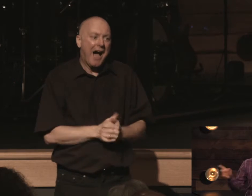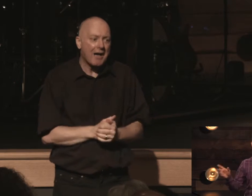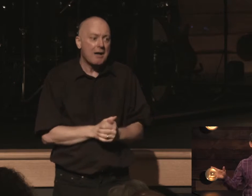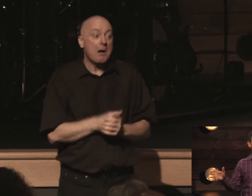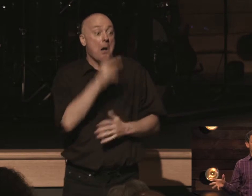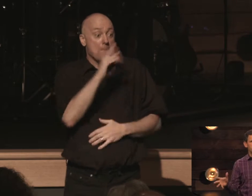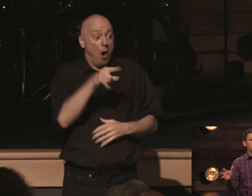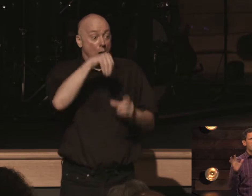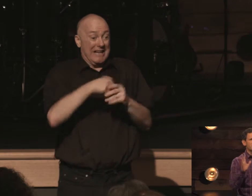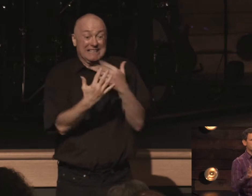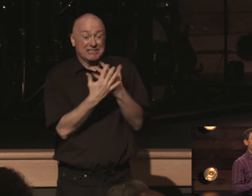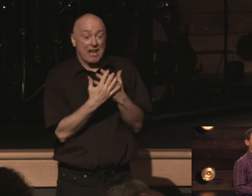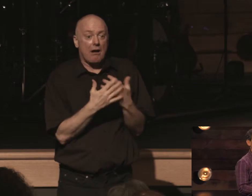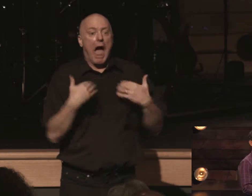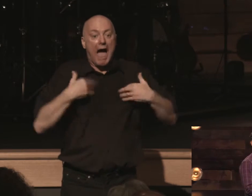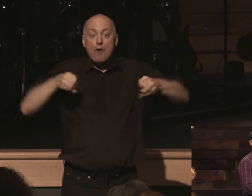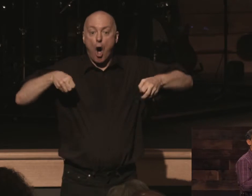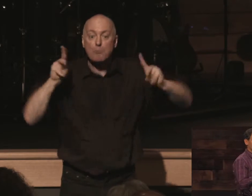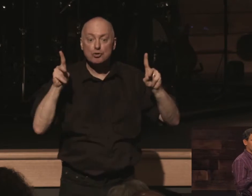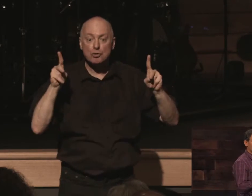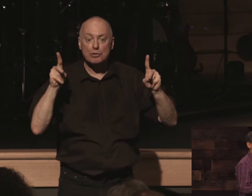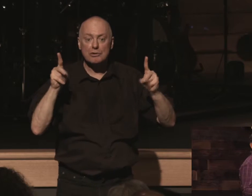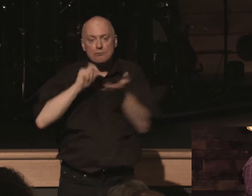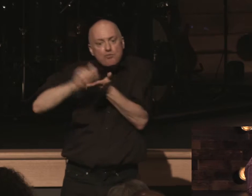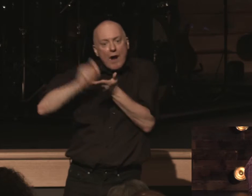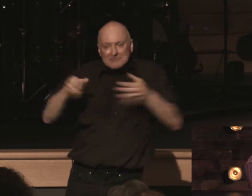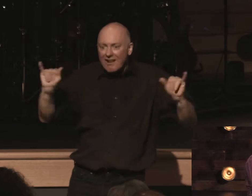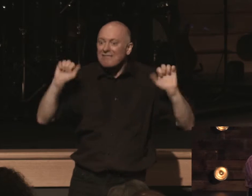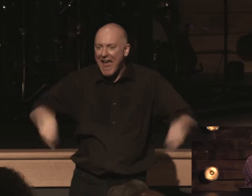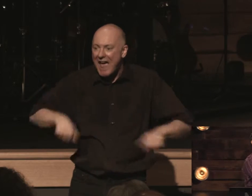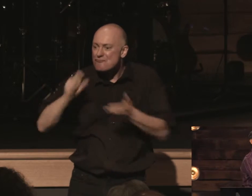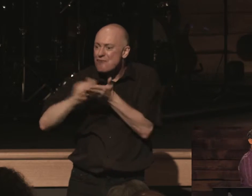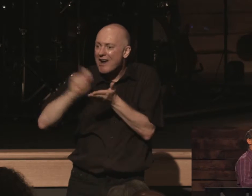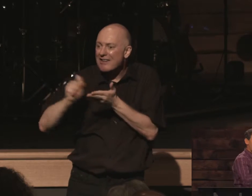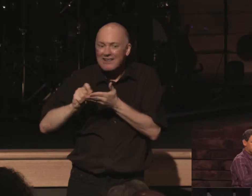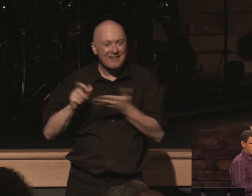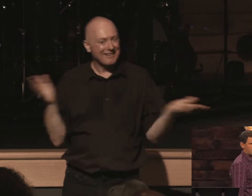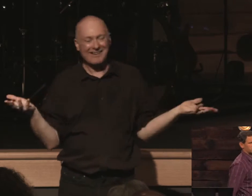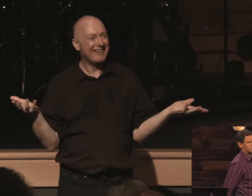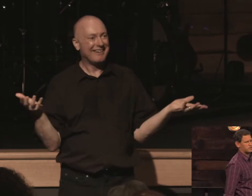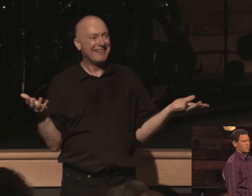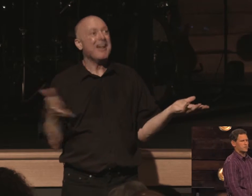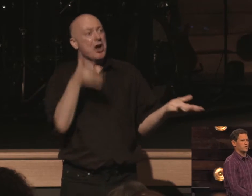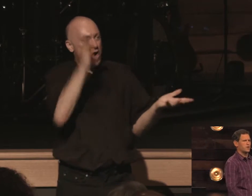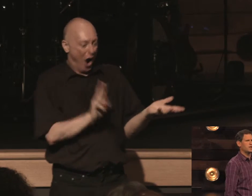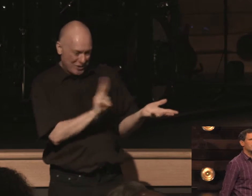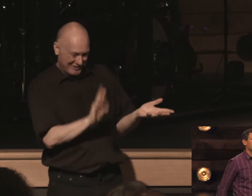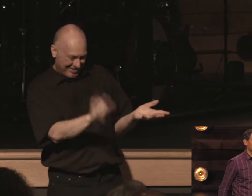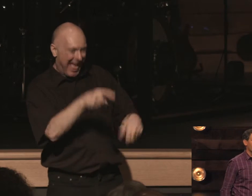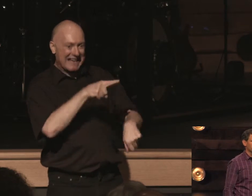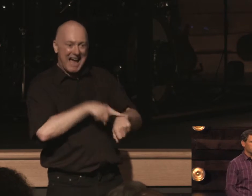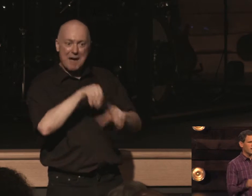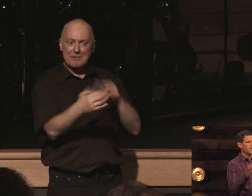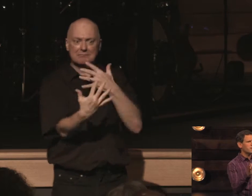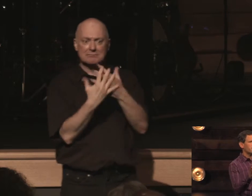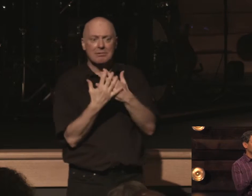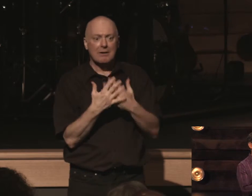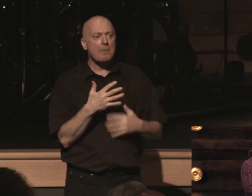paul in jail has the opportunity to still write okay god maximizes his opportunity with paul's life let me ask you this